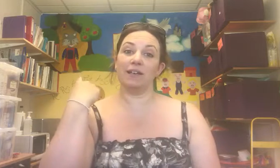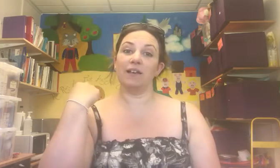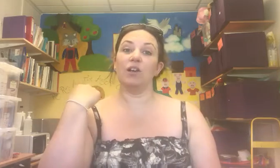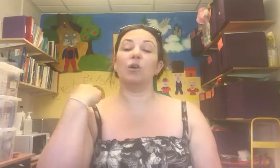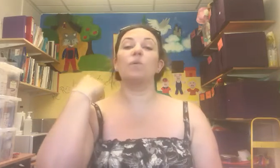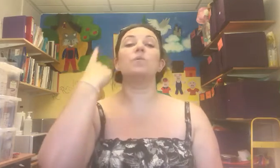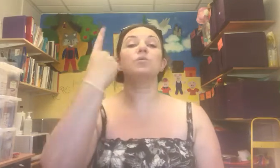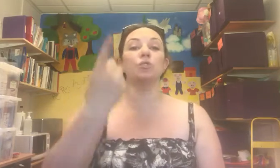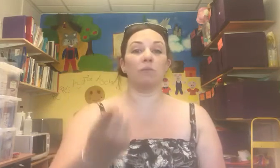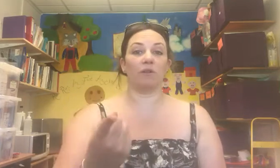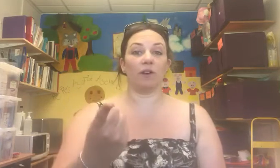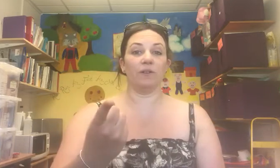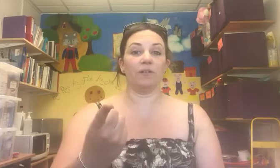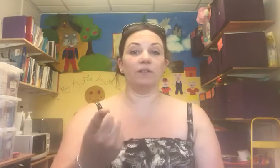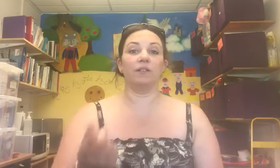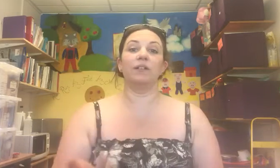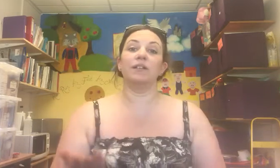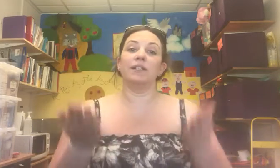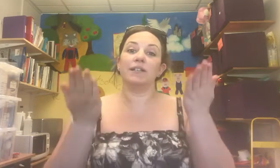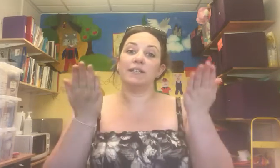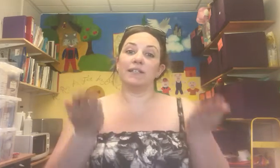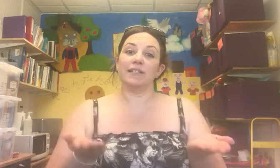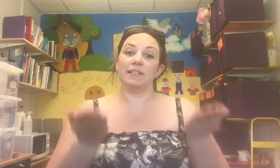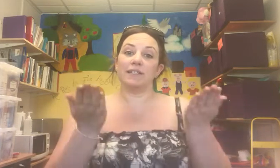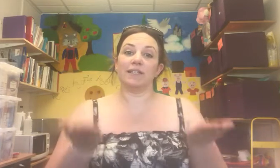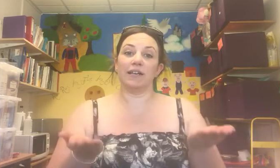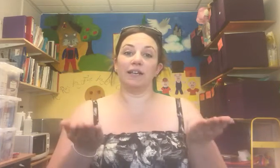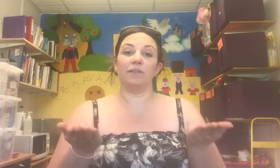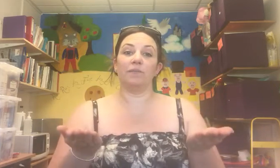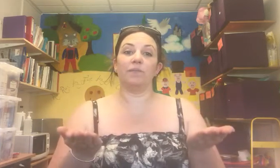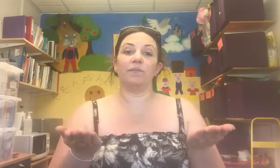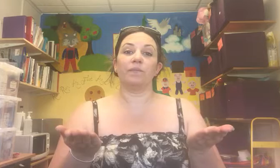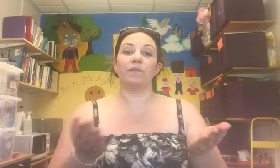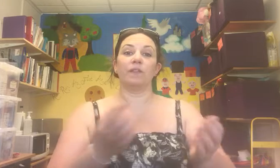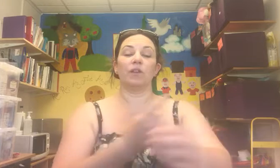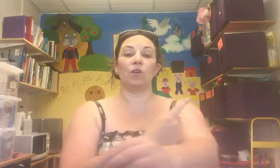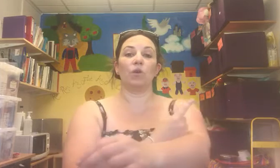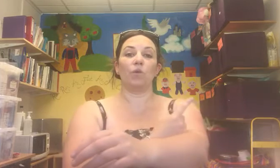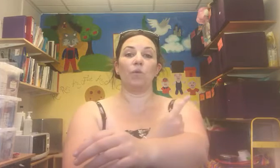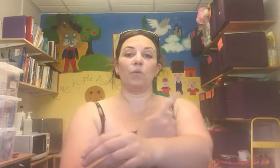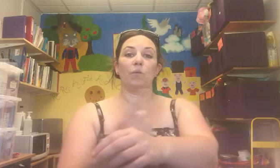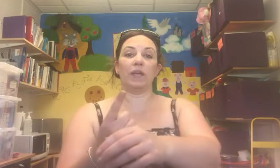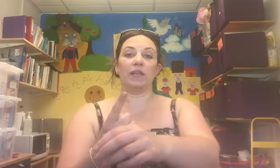Tomorrow. Today. Week.